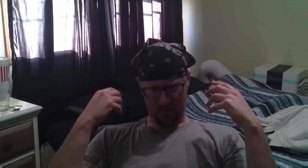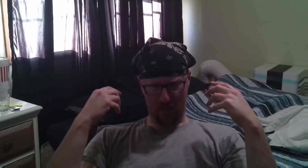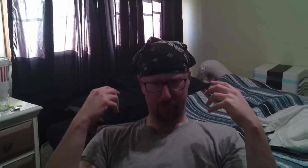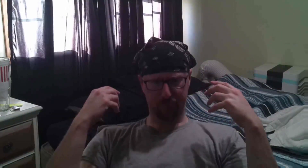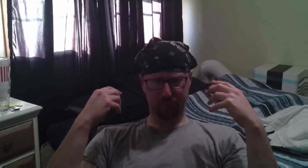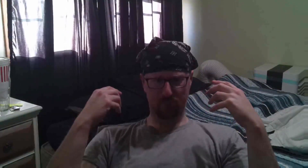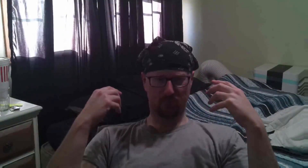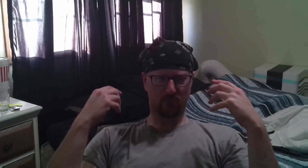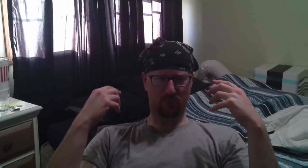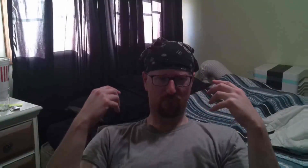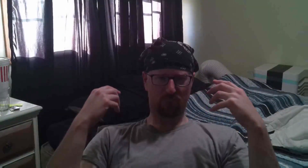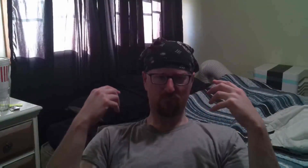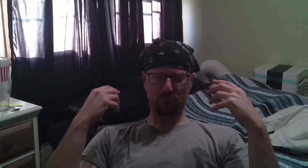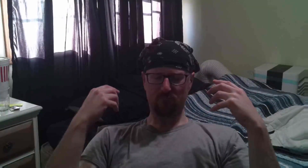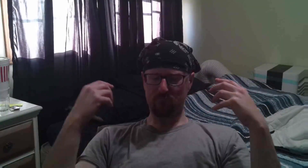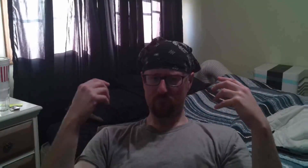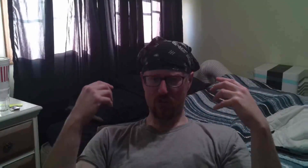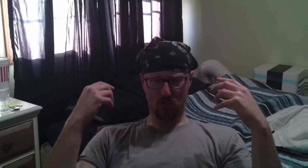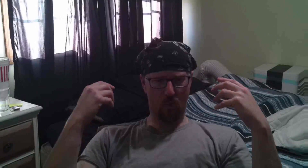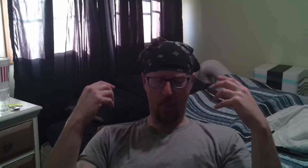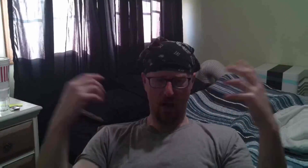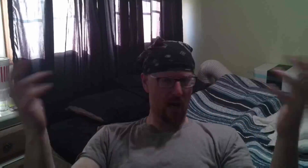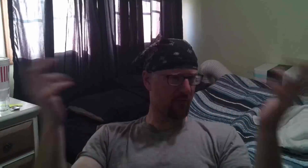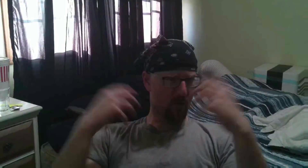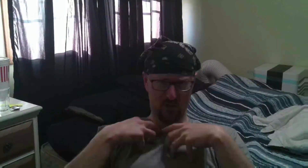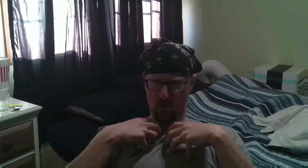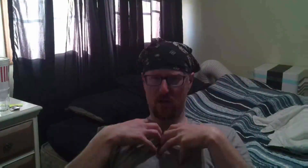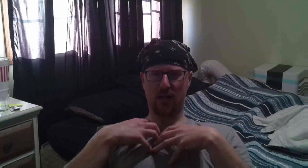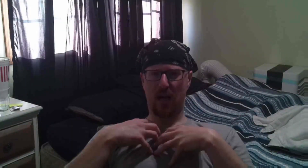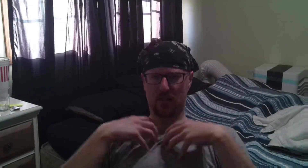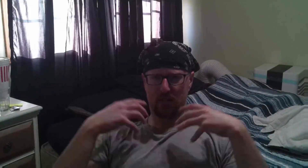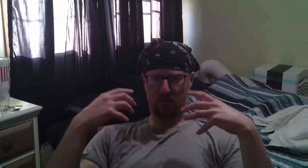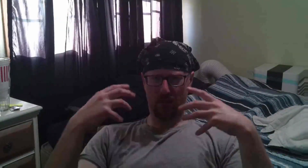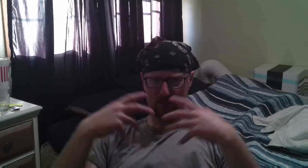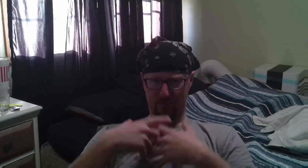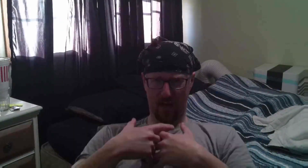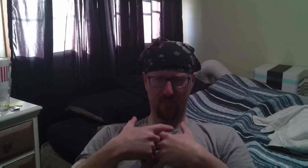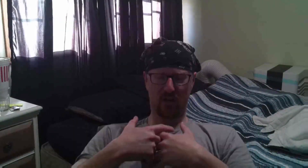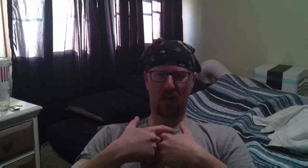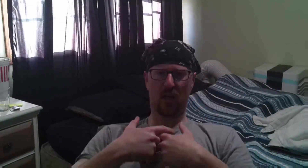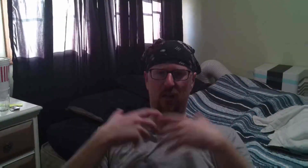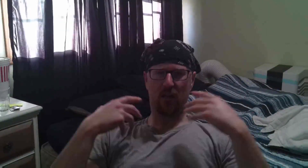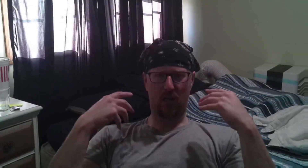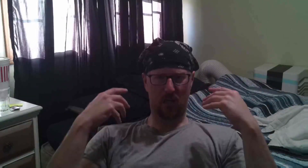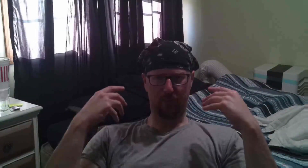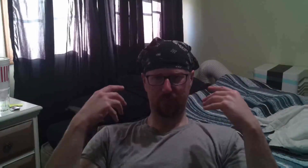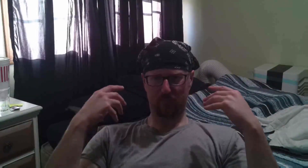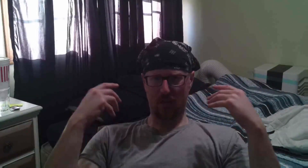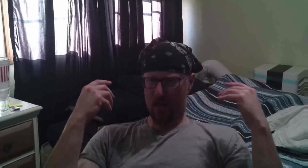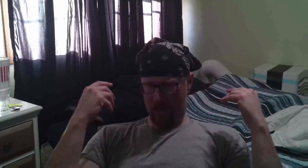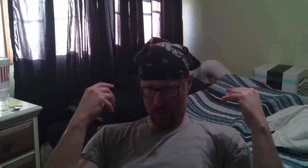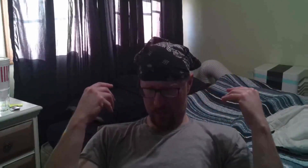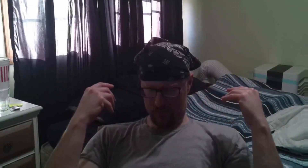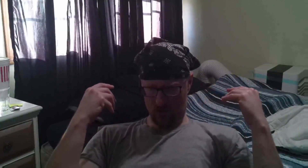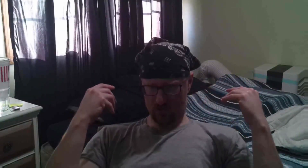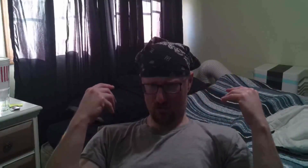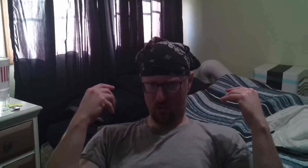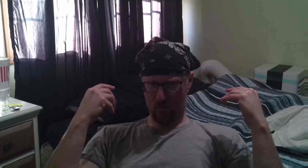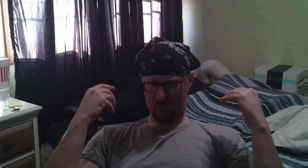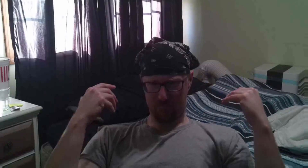um so I've always told the doctor some of the stuff I've done um I've also told my